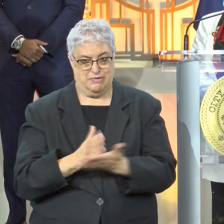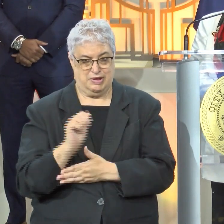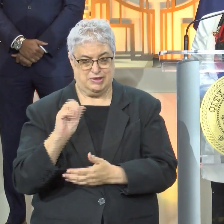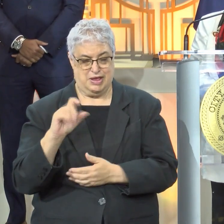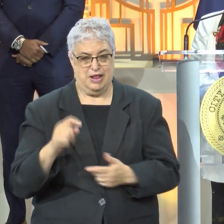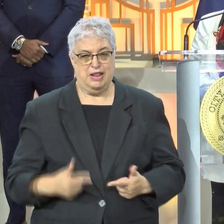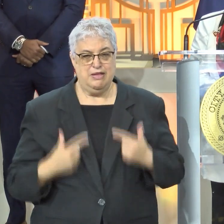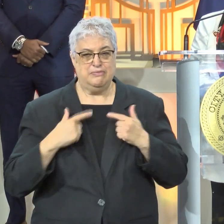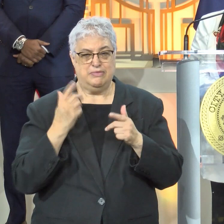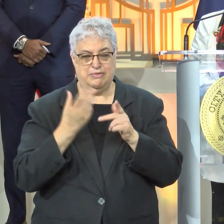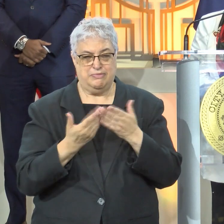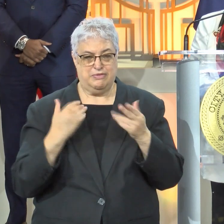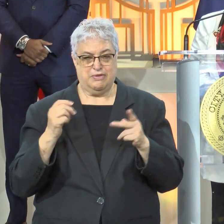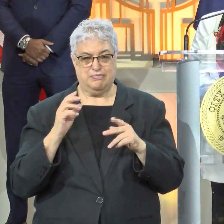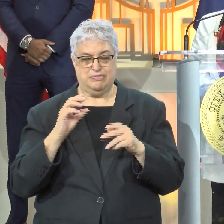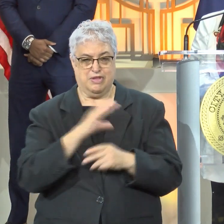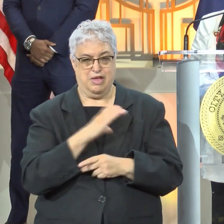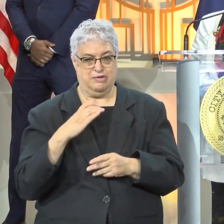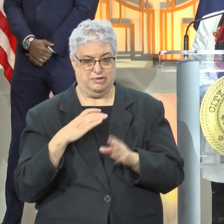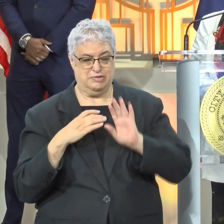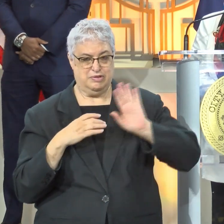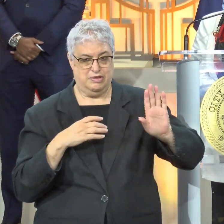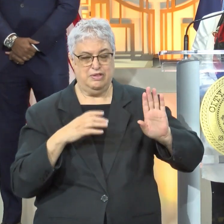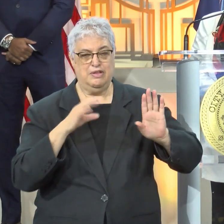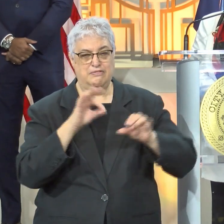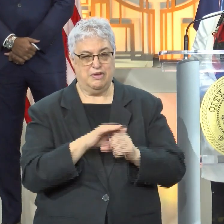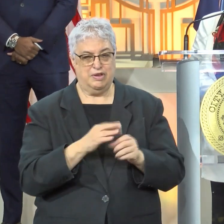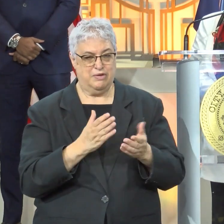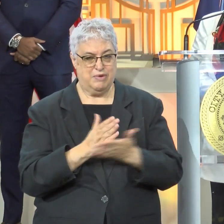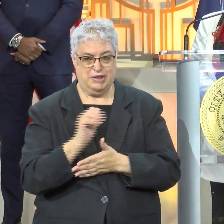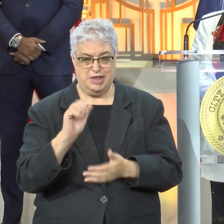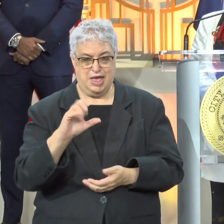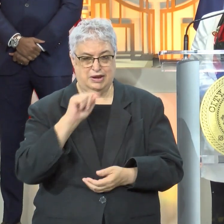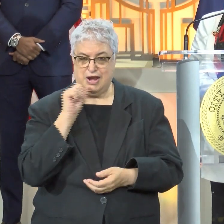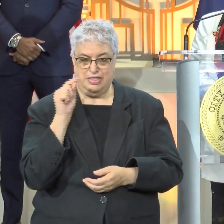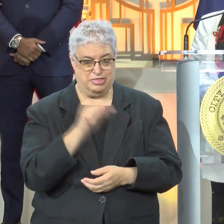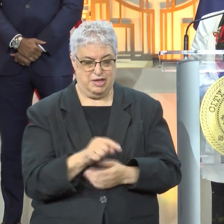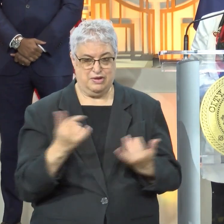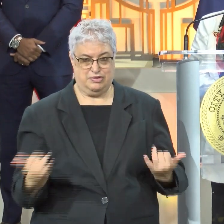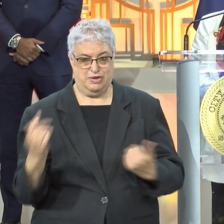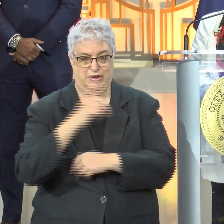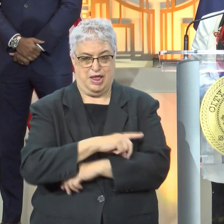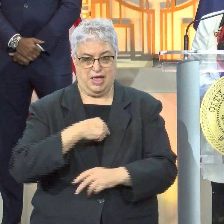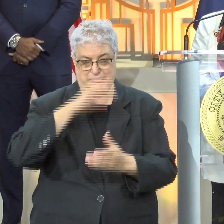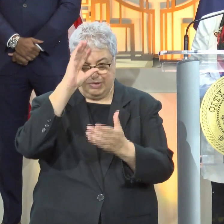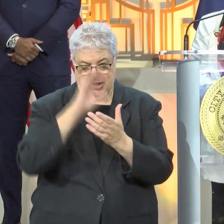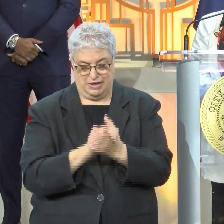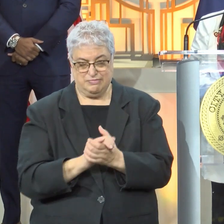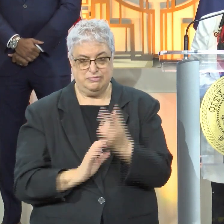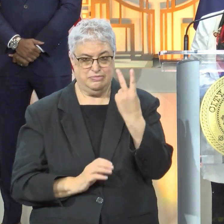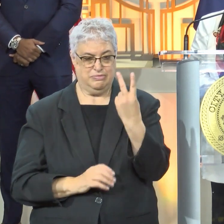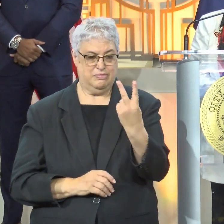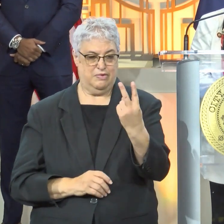He lived before anyone went to the United States Congress because the Voting Rights Act was not in place. So today, I believe there are two things